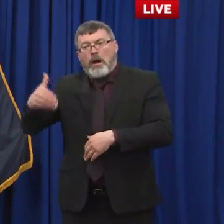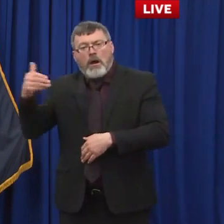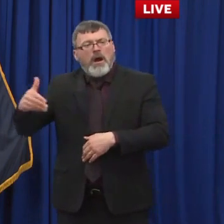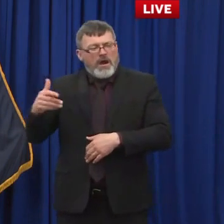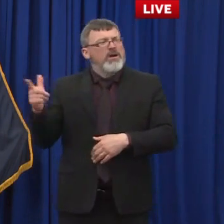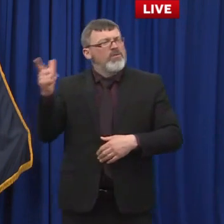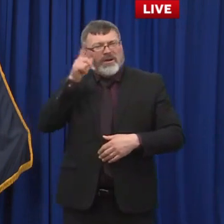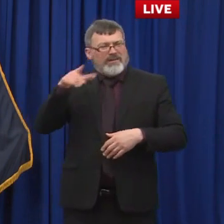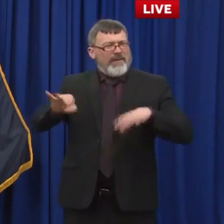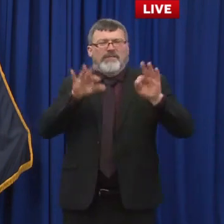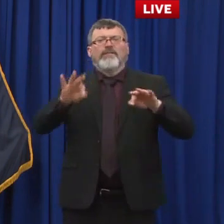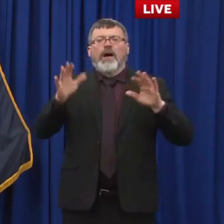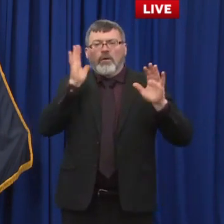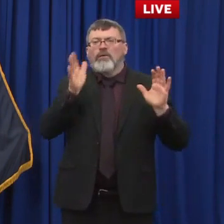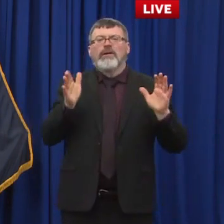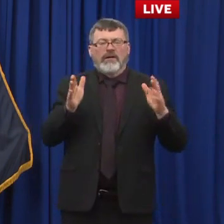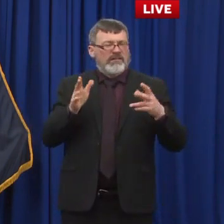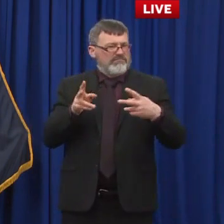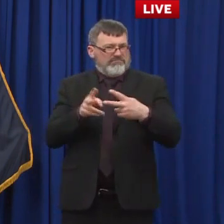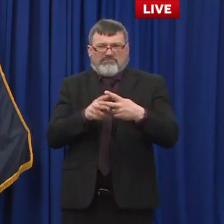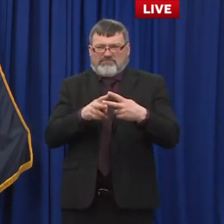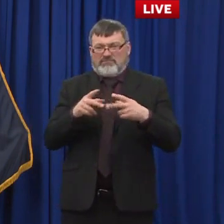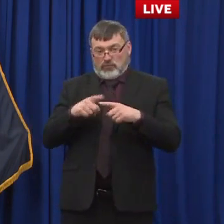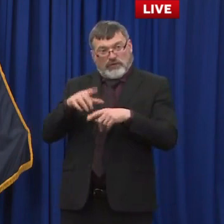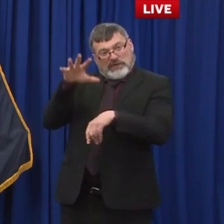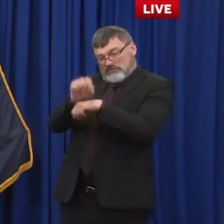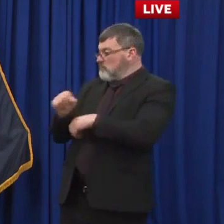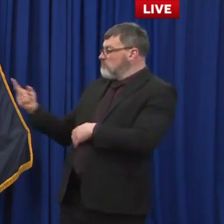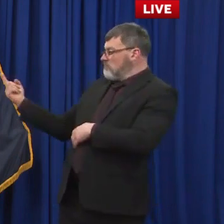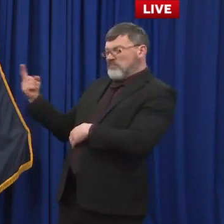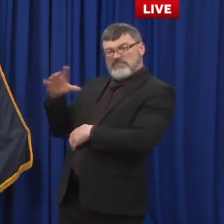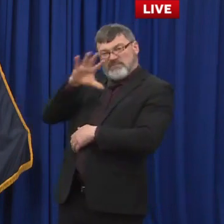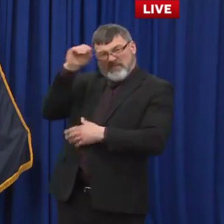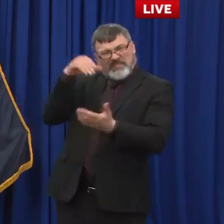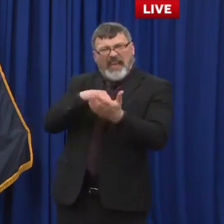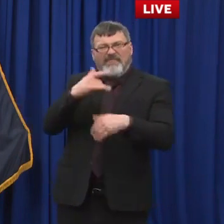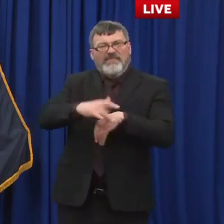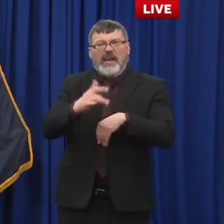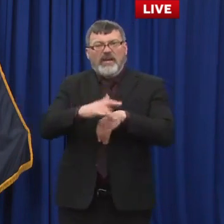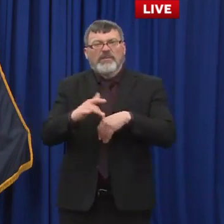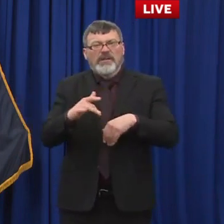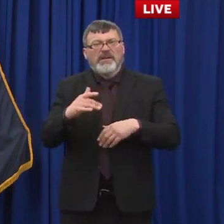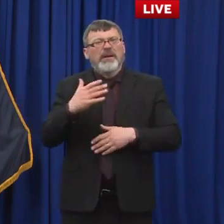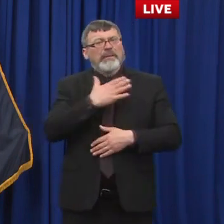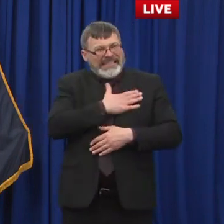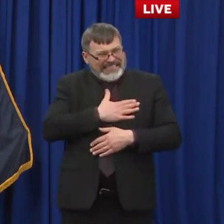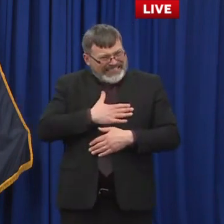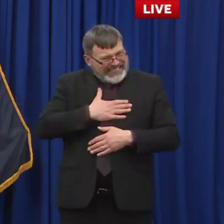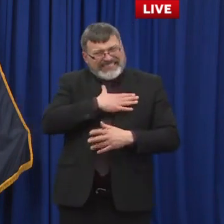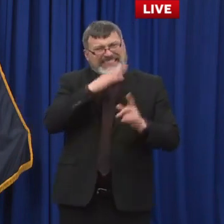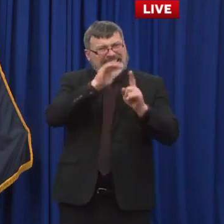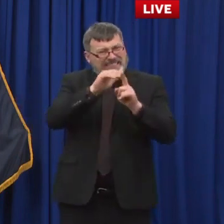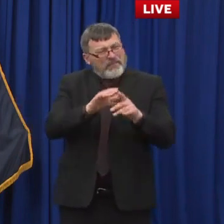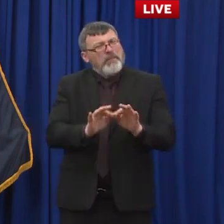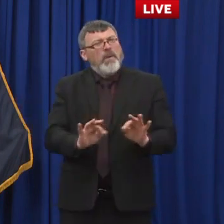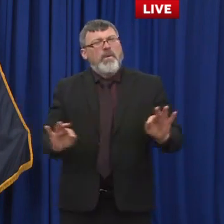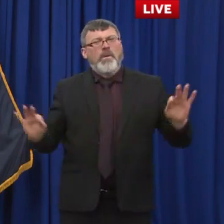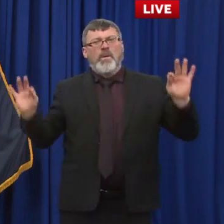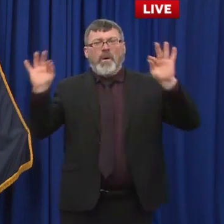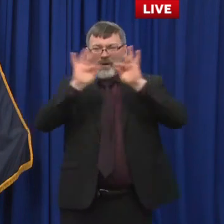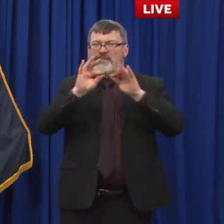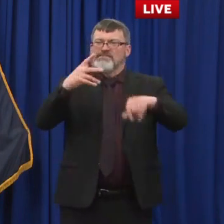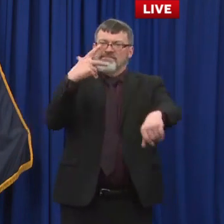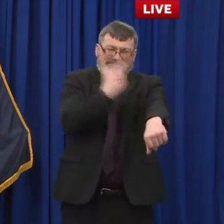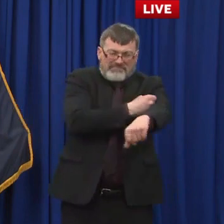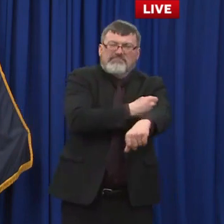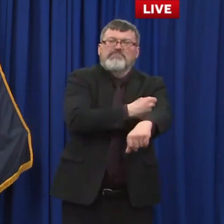is a tremendous opportunity to get back to normalcy, get get out of the COVID crisis. And we've really come out of the crisis, if you will, more in kind